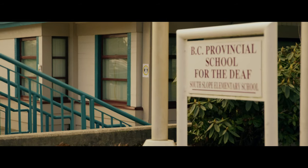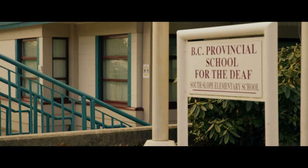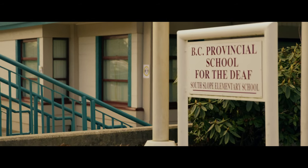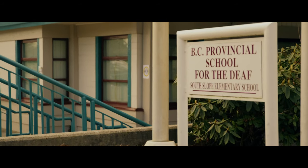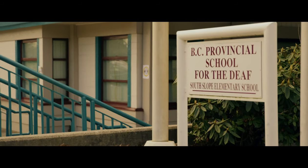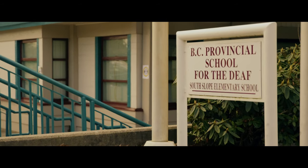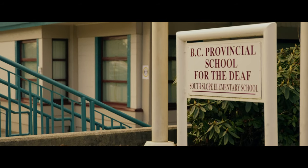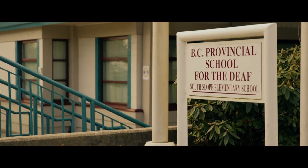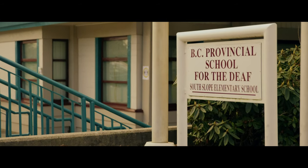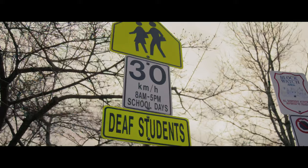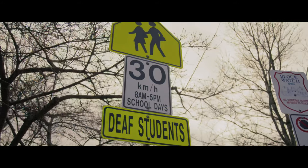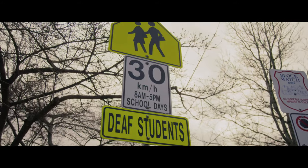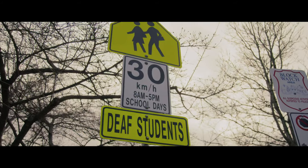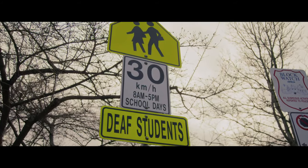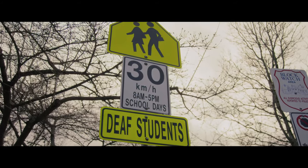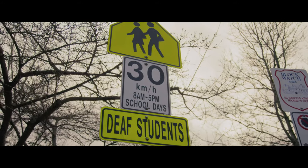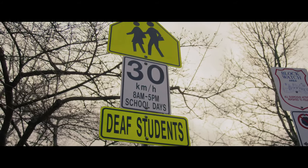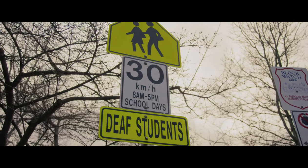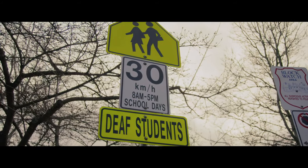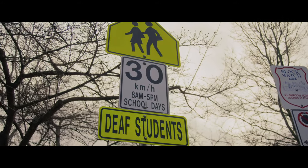It made believe that when